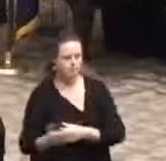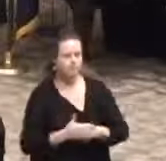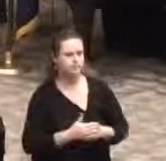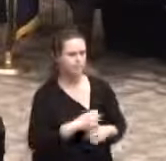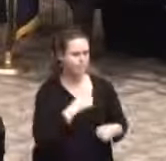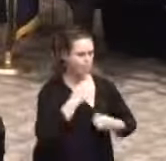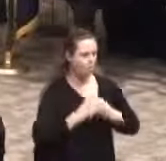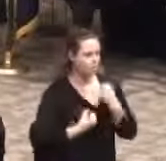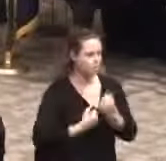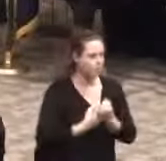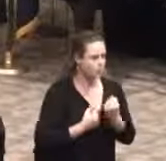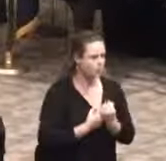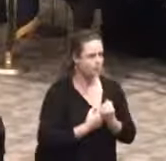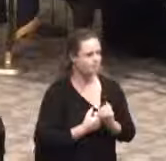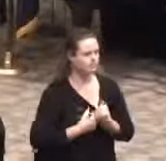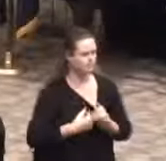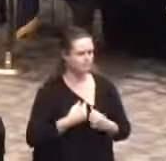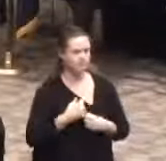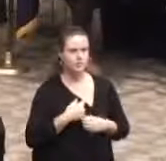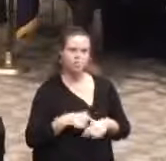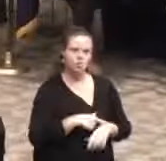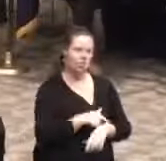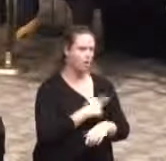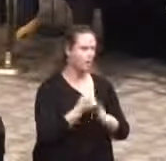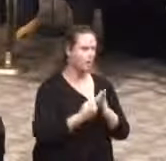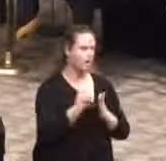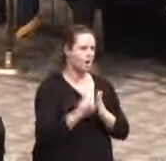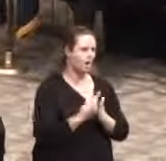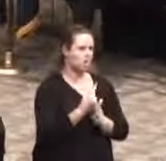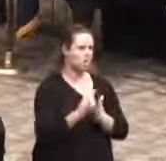the emotional support we needed during the long hours of studying.